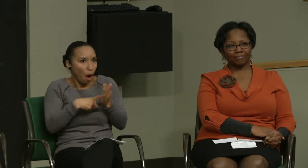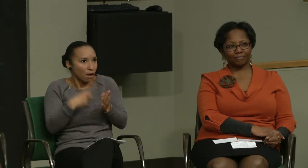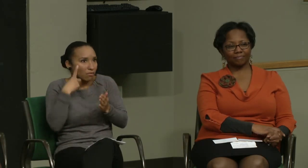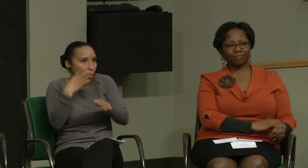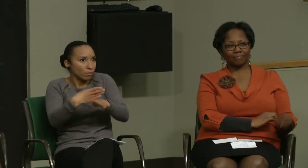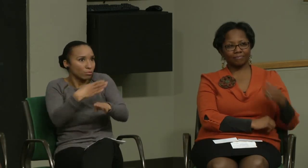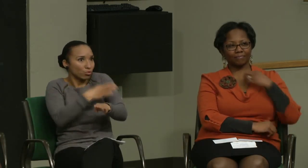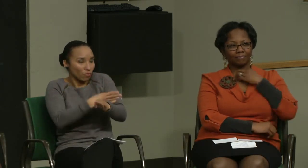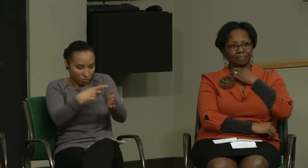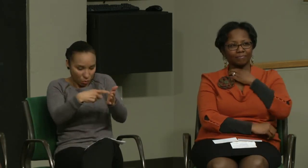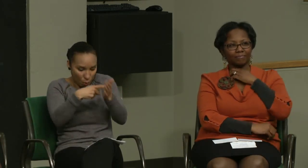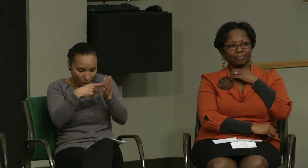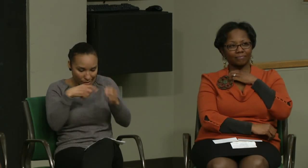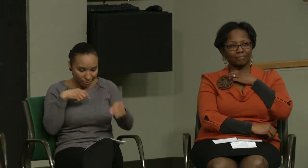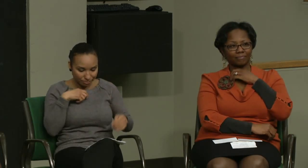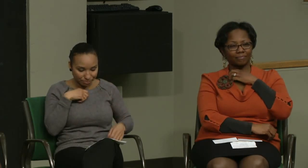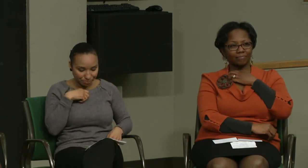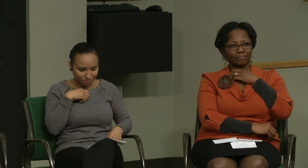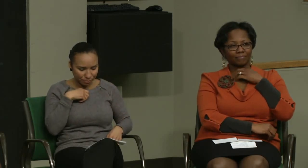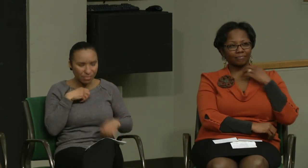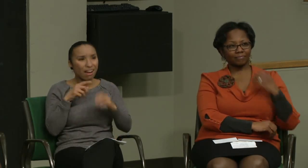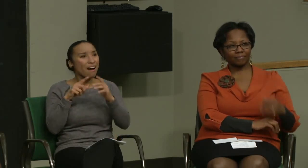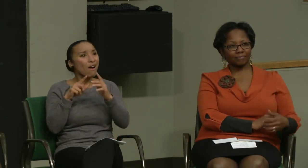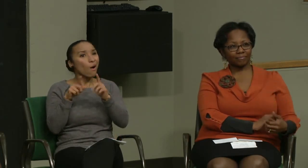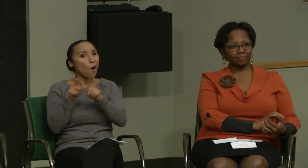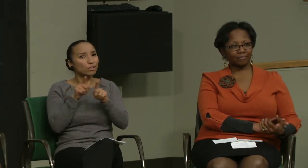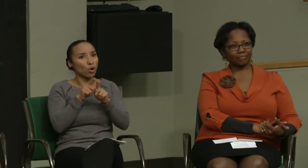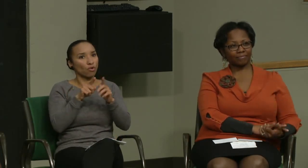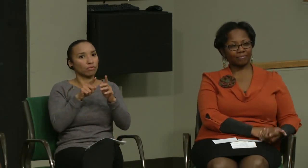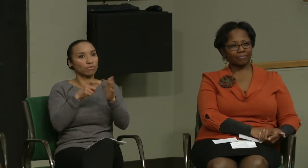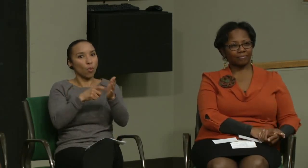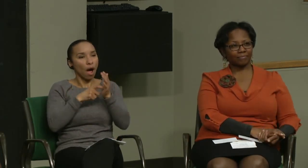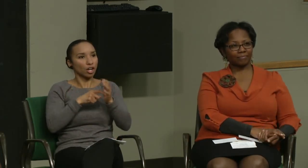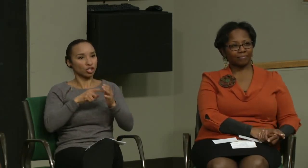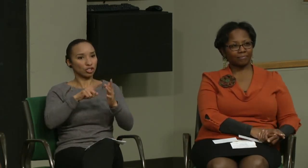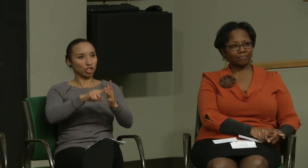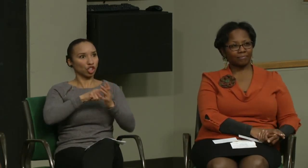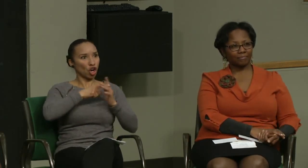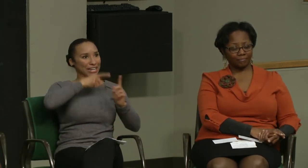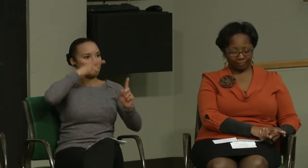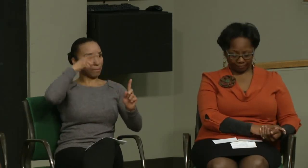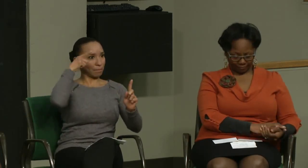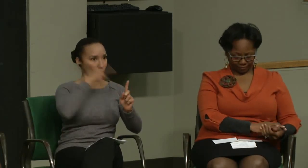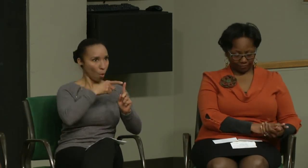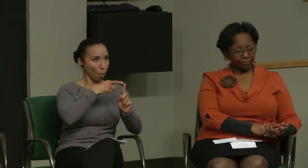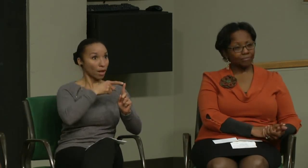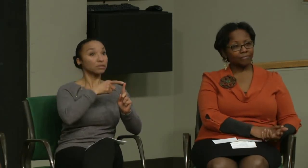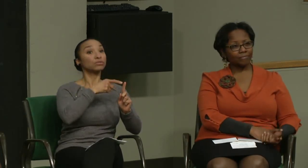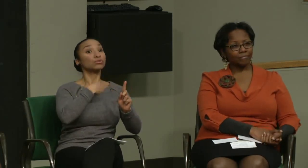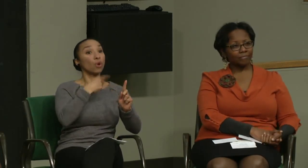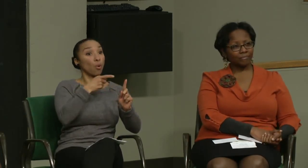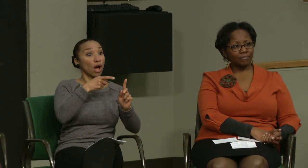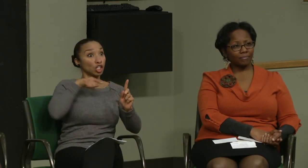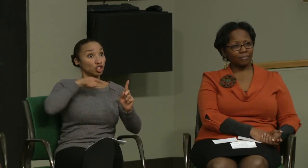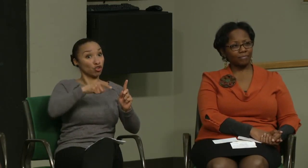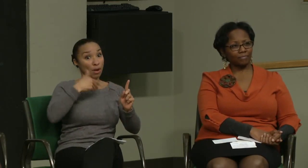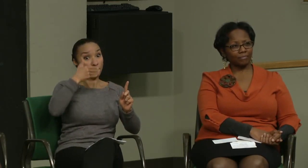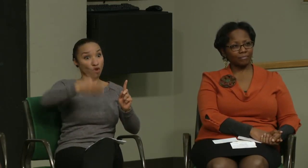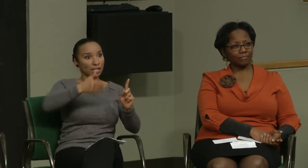to provide and receive feedback in order to make the improvements required, and also have a starting